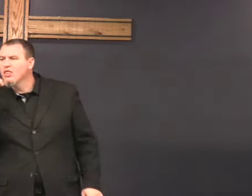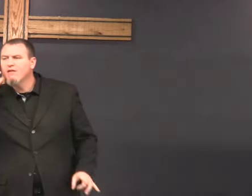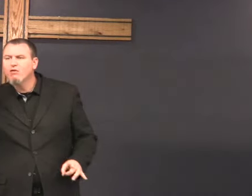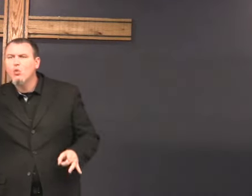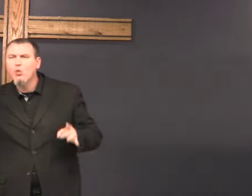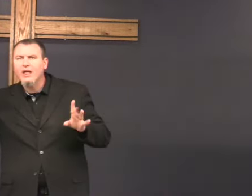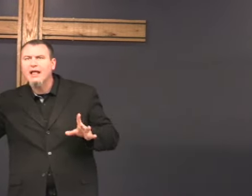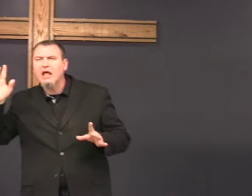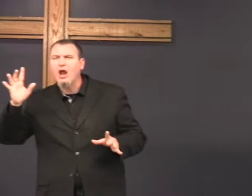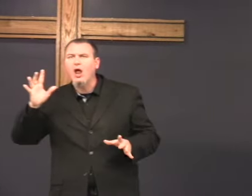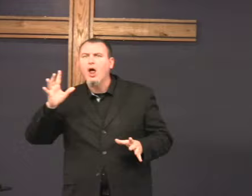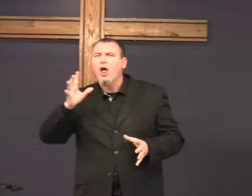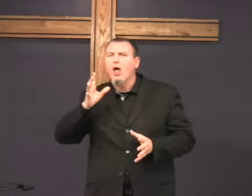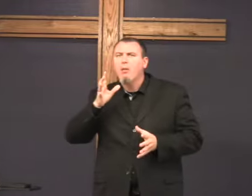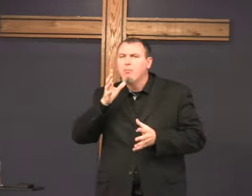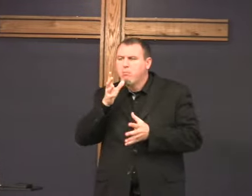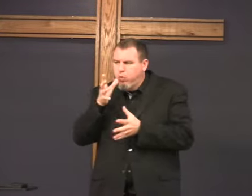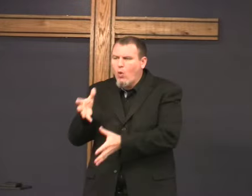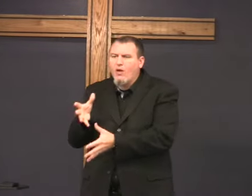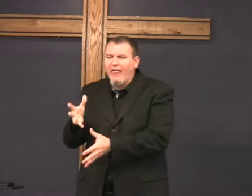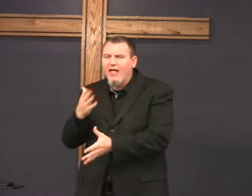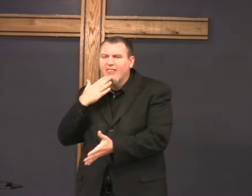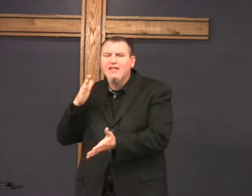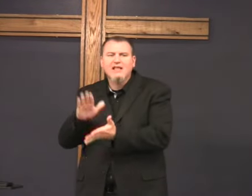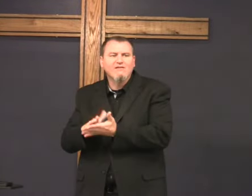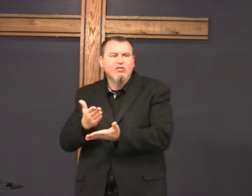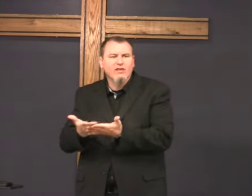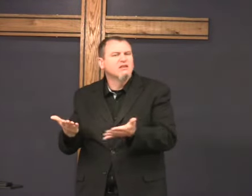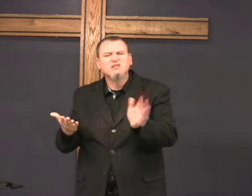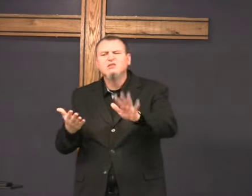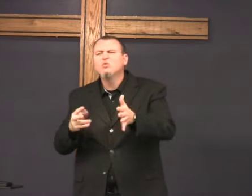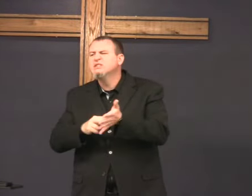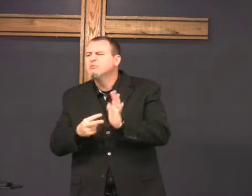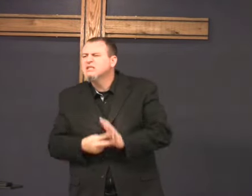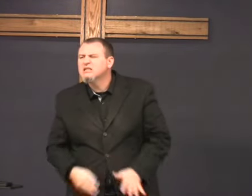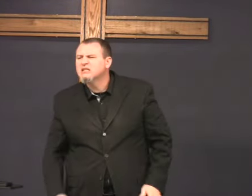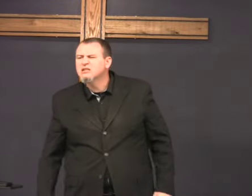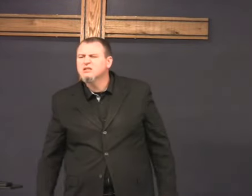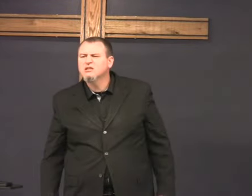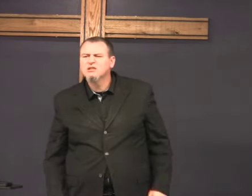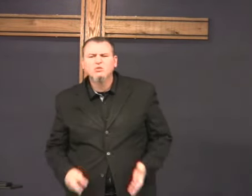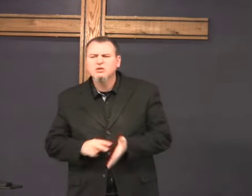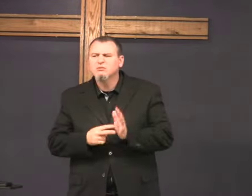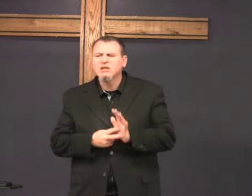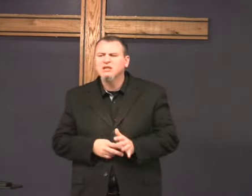for the mouth of the wicked forth out evil things so what does that mean?